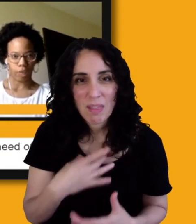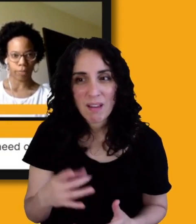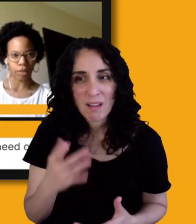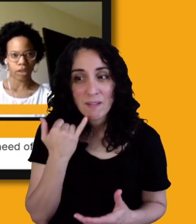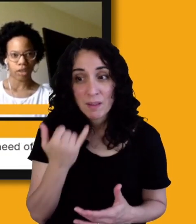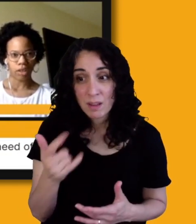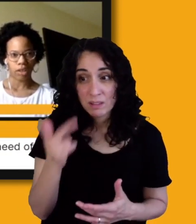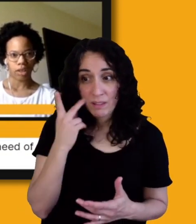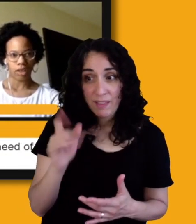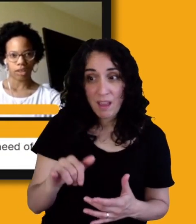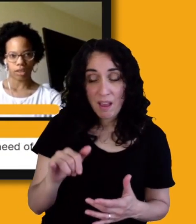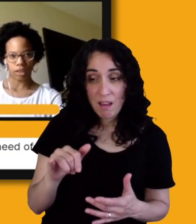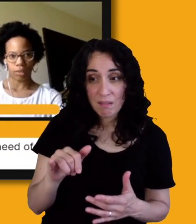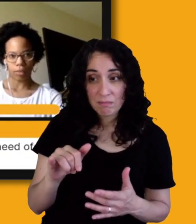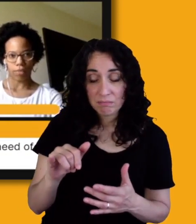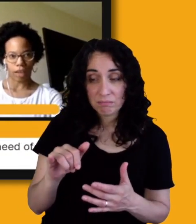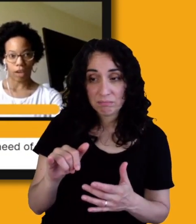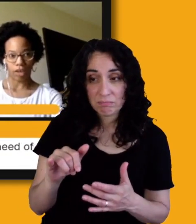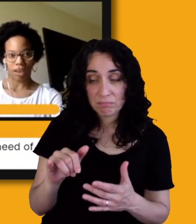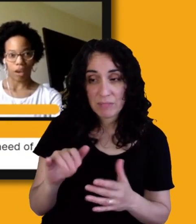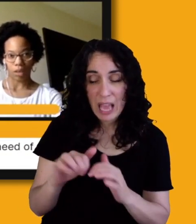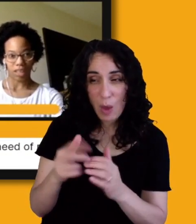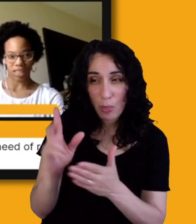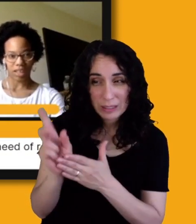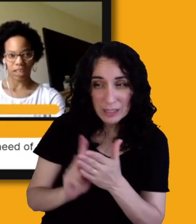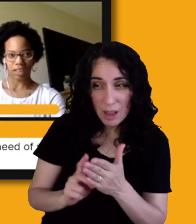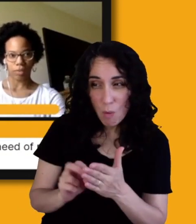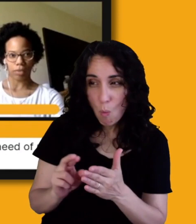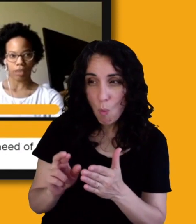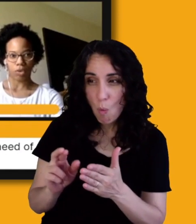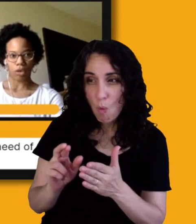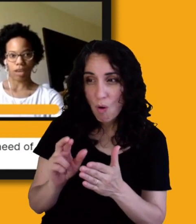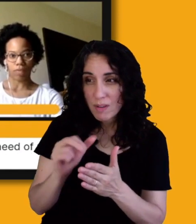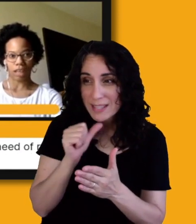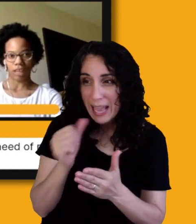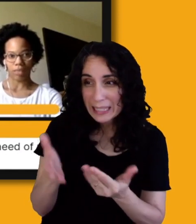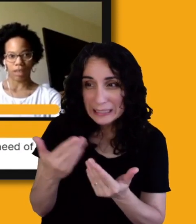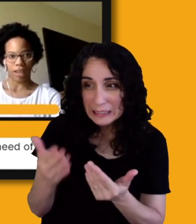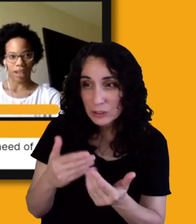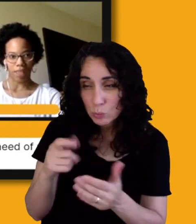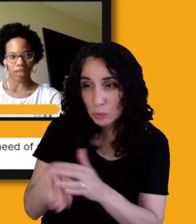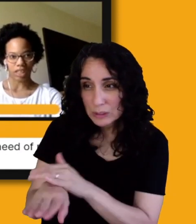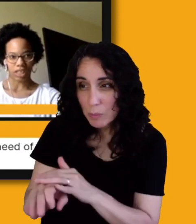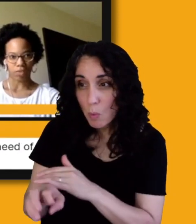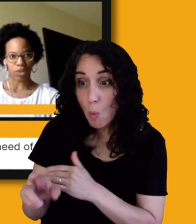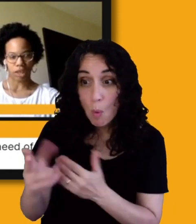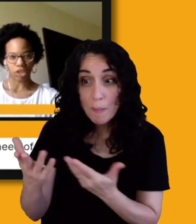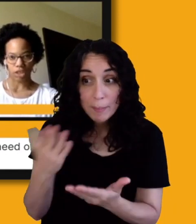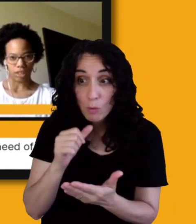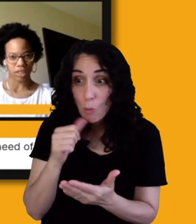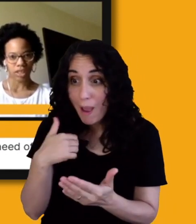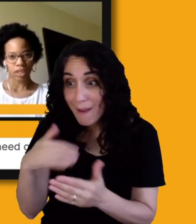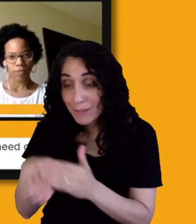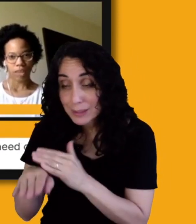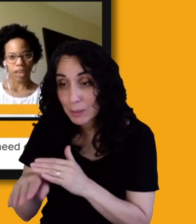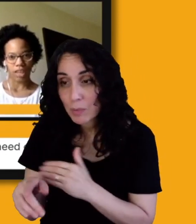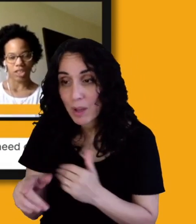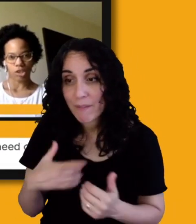can be found and how easily it can be found, or if they even have an accessible entrance. And it's so